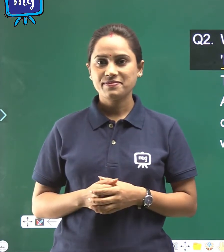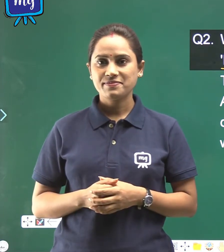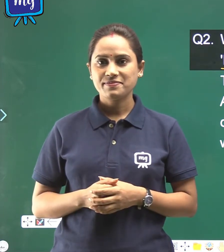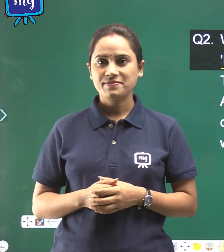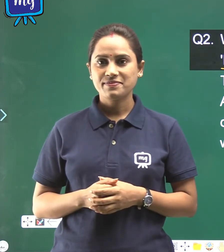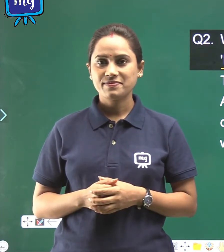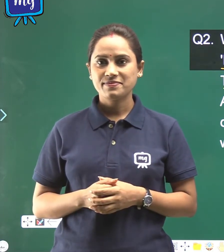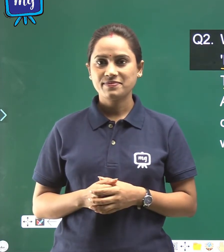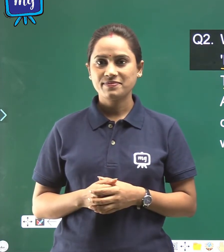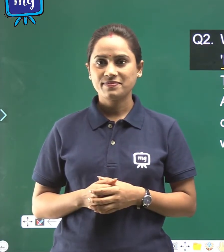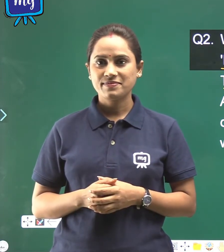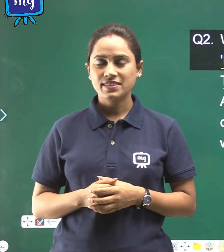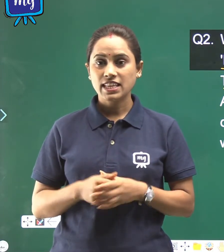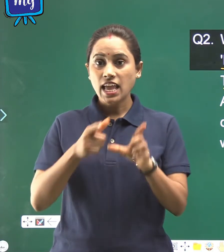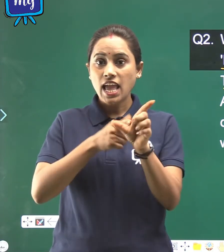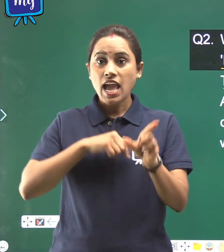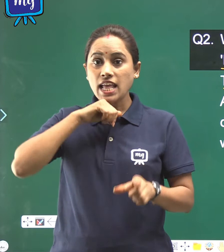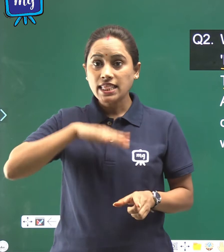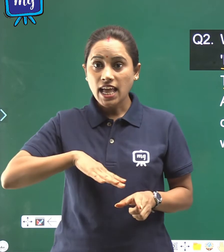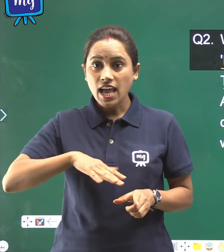The young doctor,